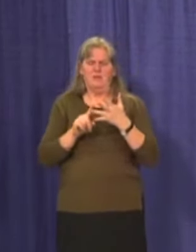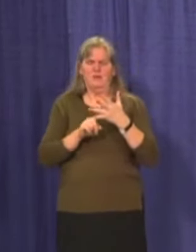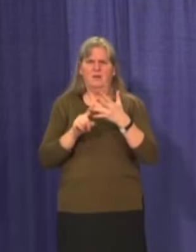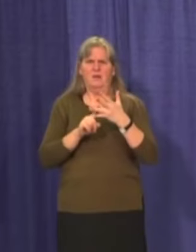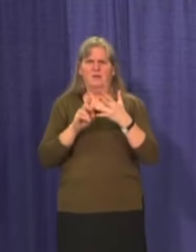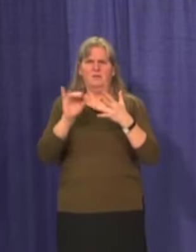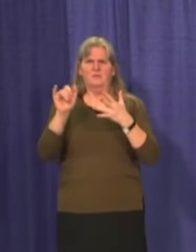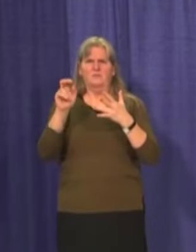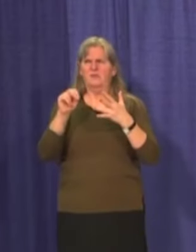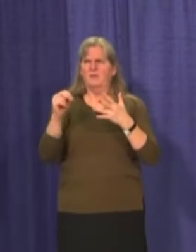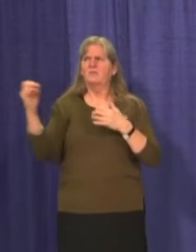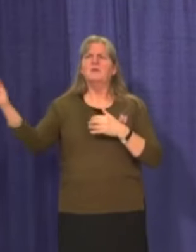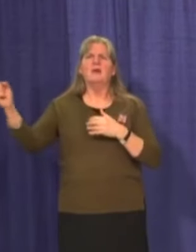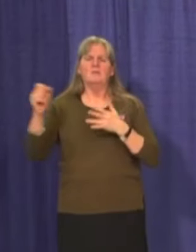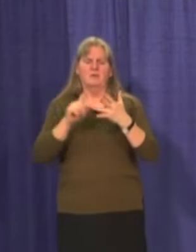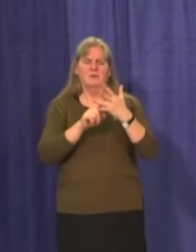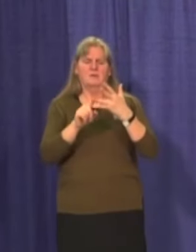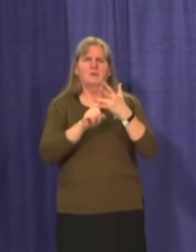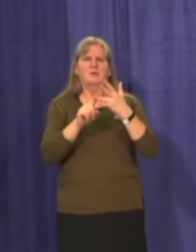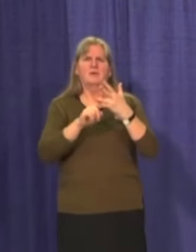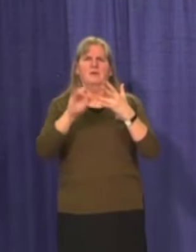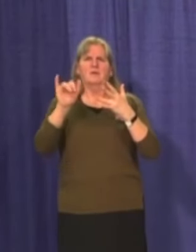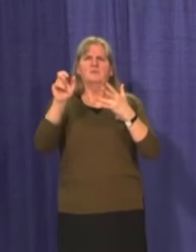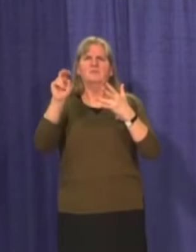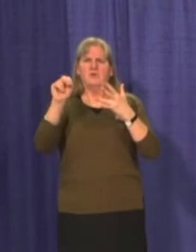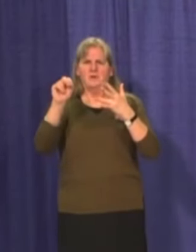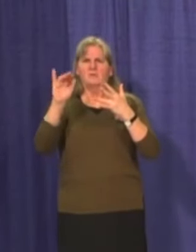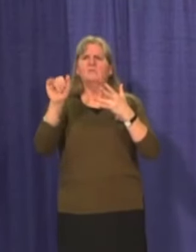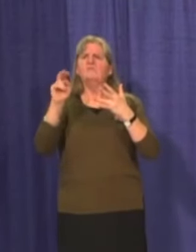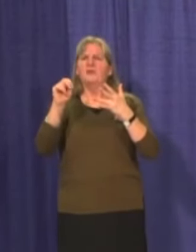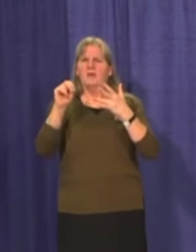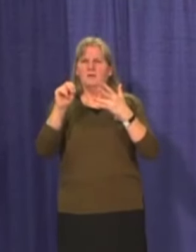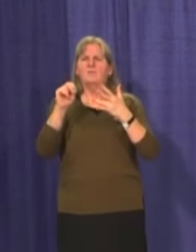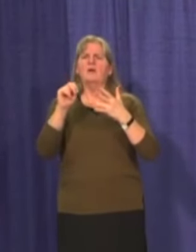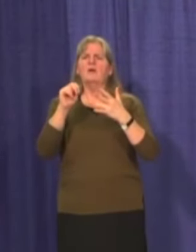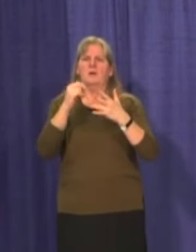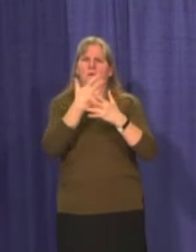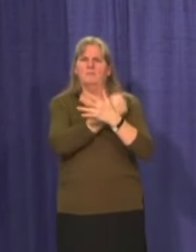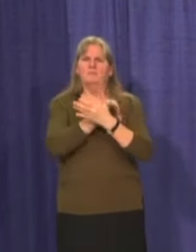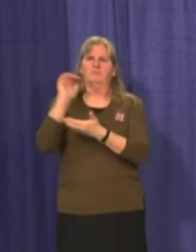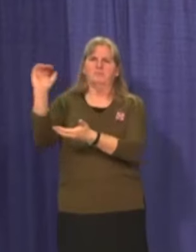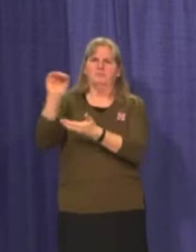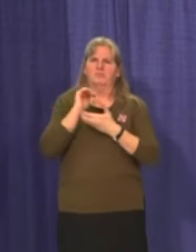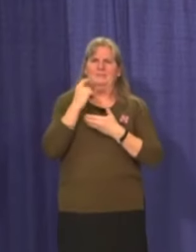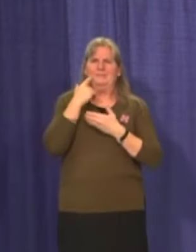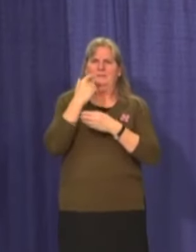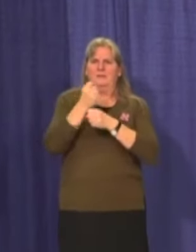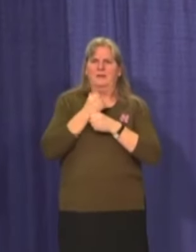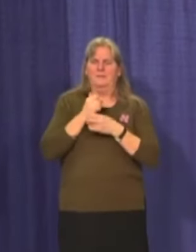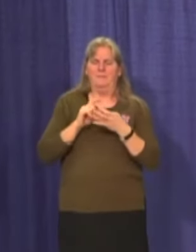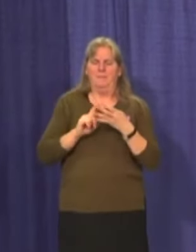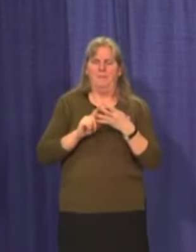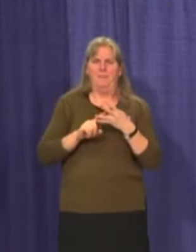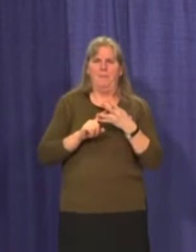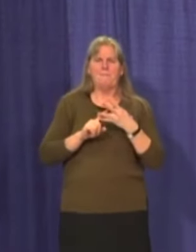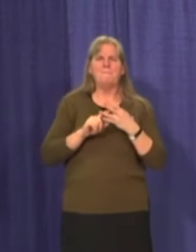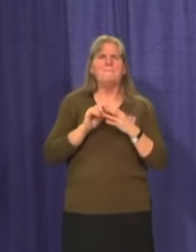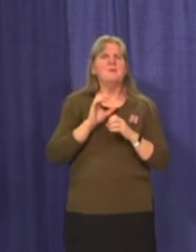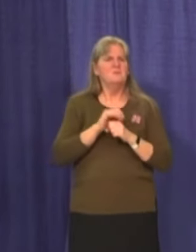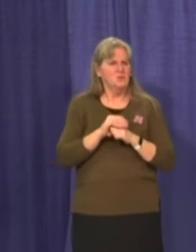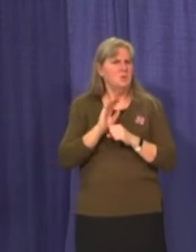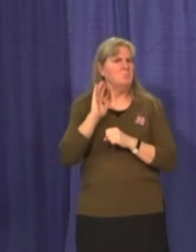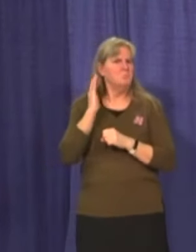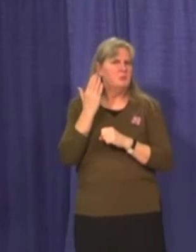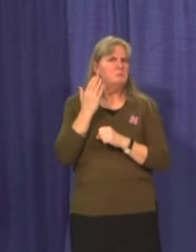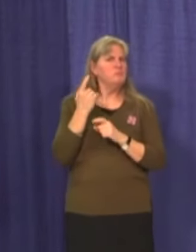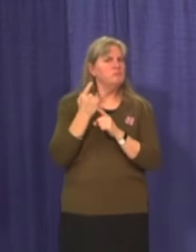I, I think. Yeah, the third week. The beginning of the third week of January. So, so, so far we have been maintaining,